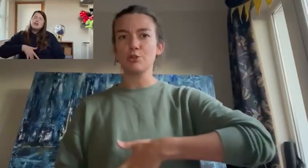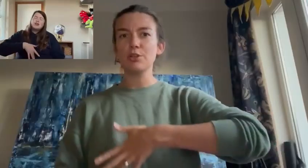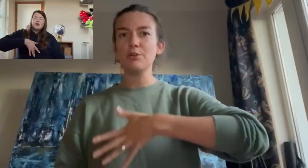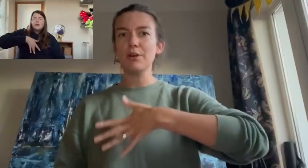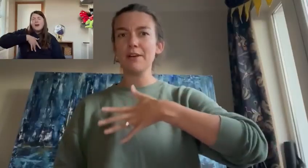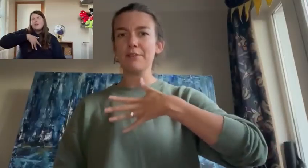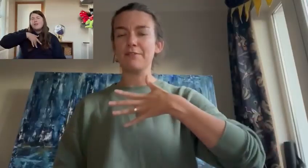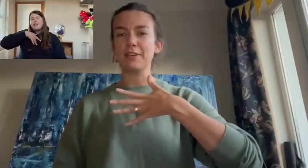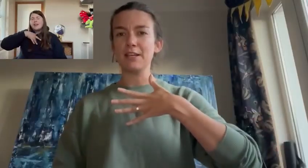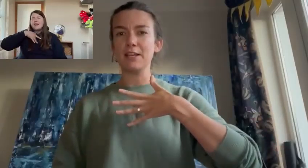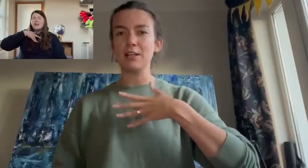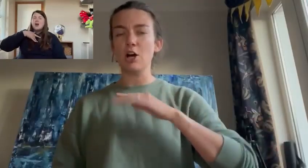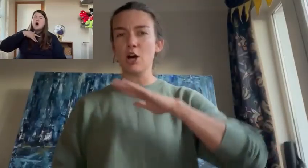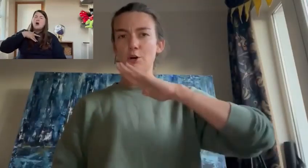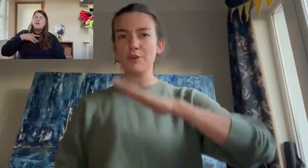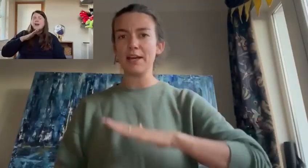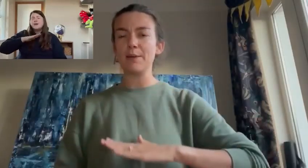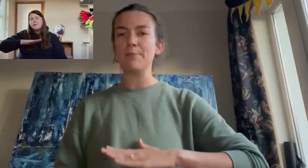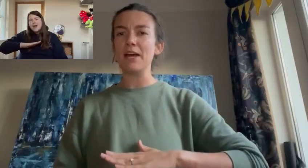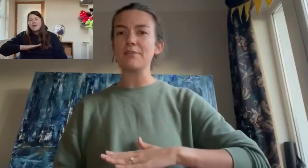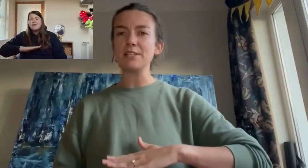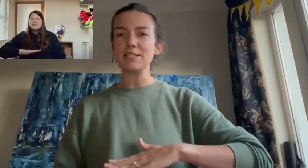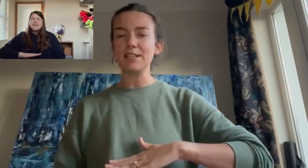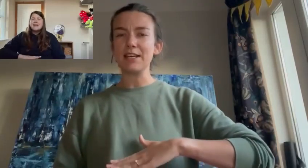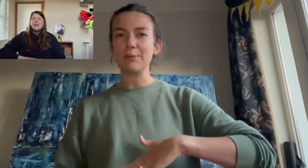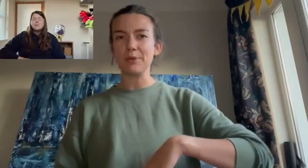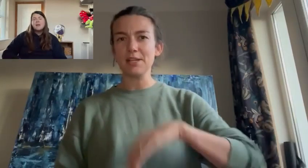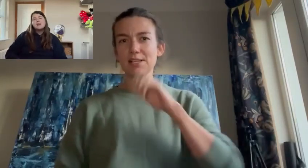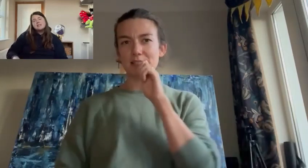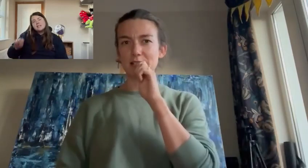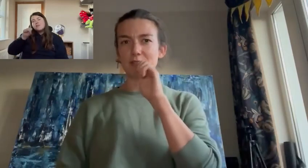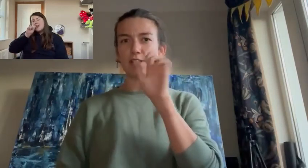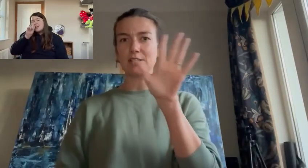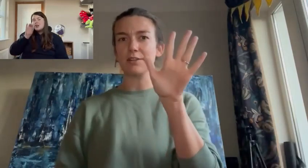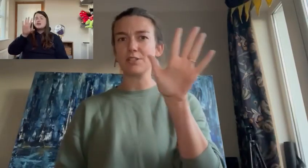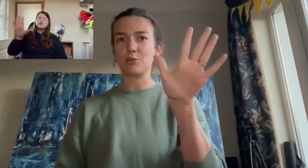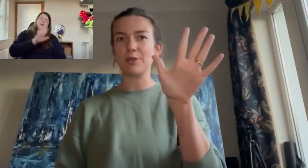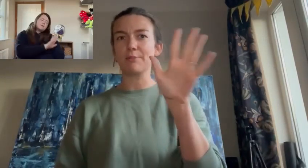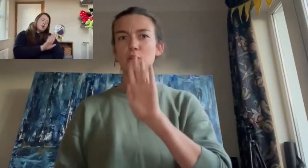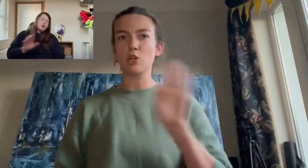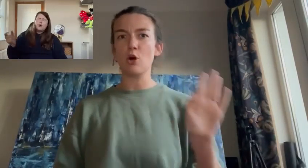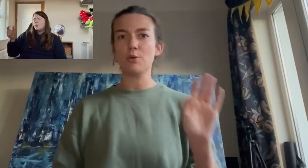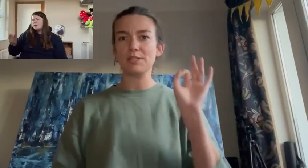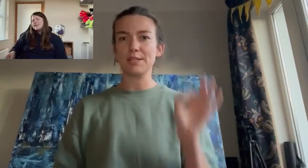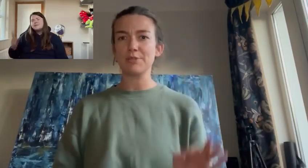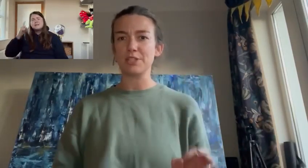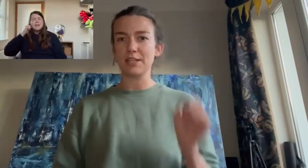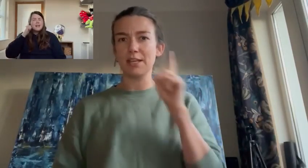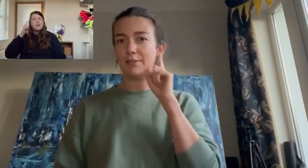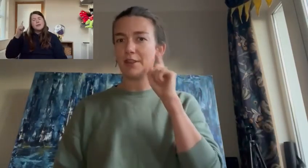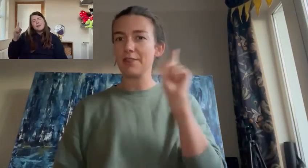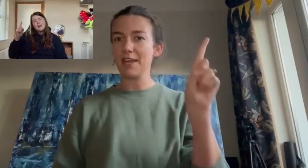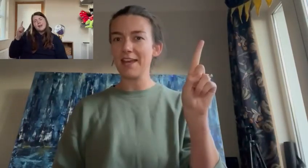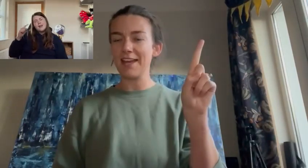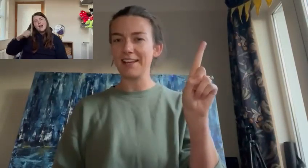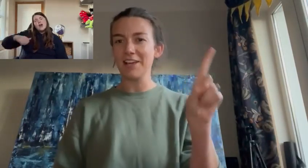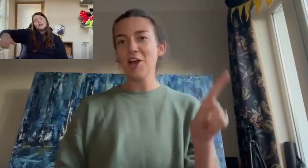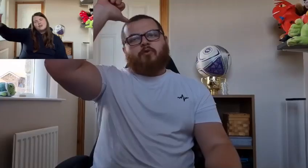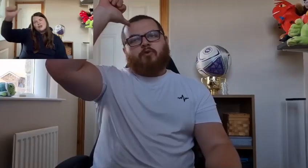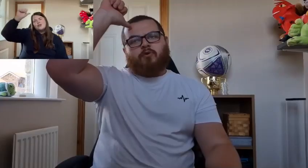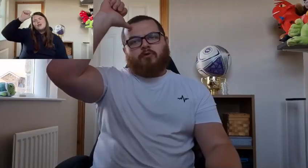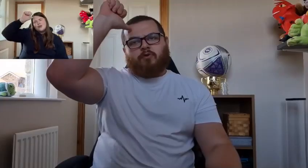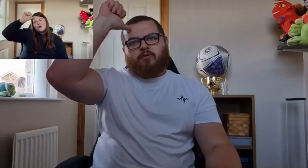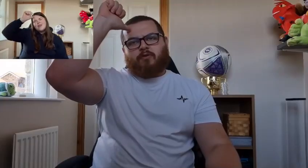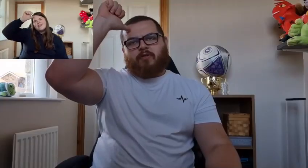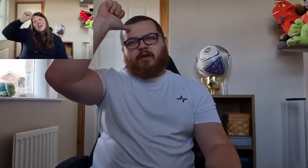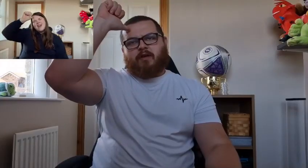Do you ever feel, already buried deep, six feet under screens and no one seems to hear a thing?